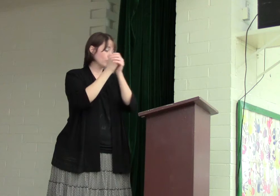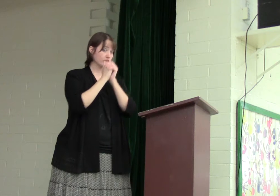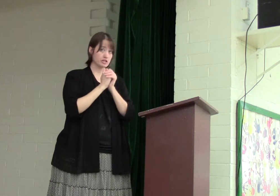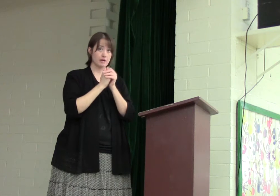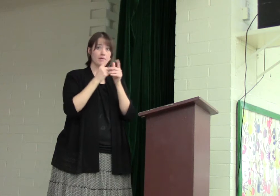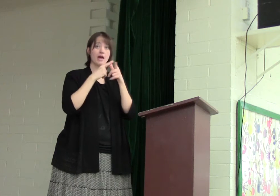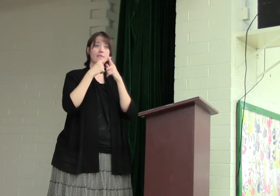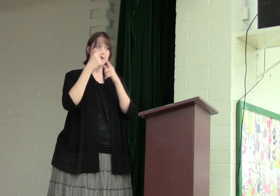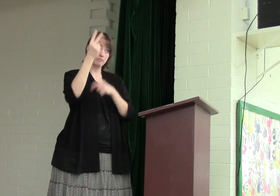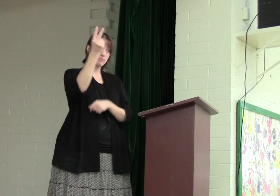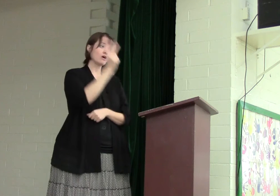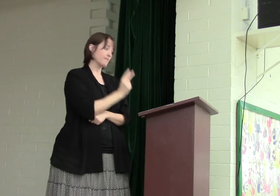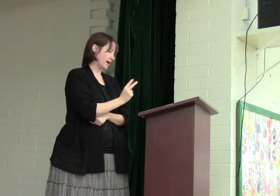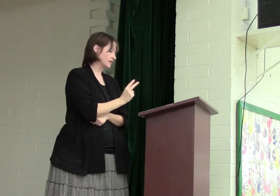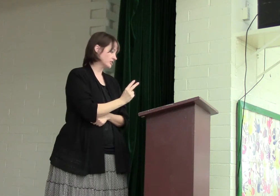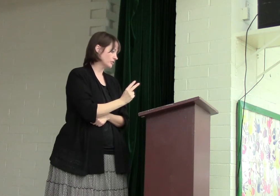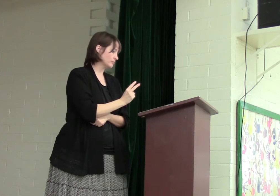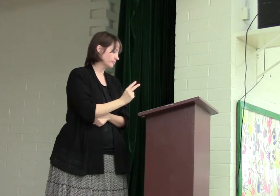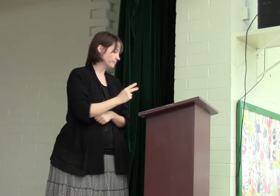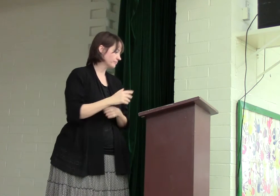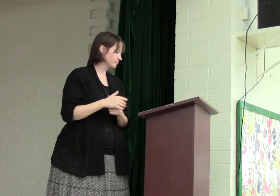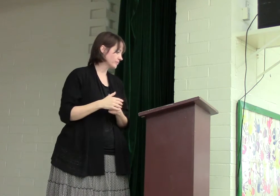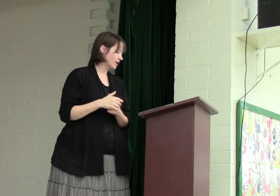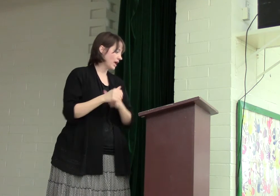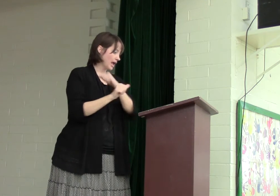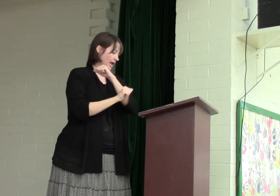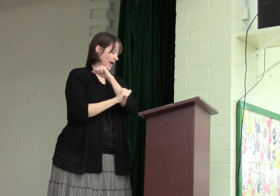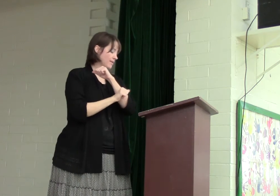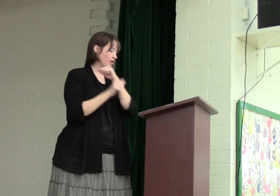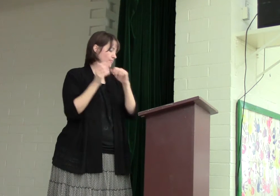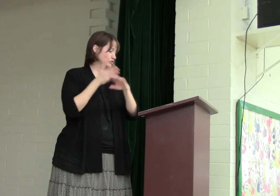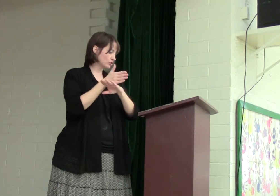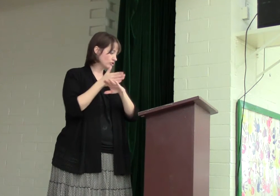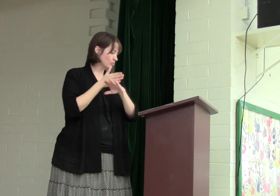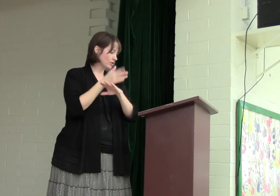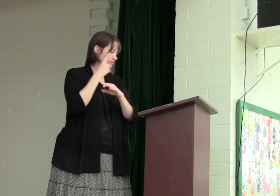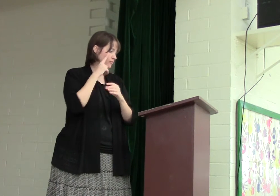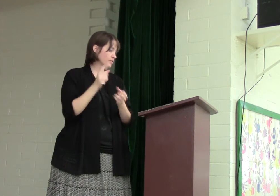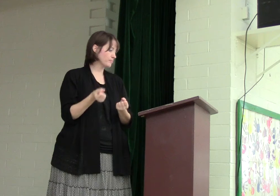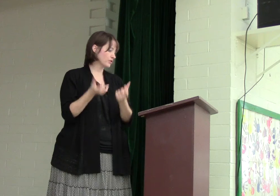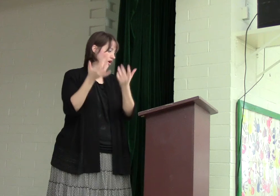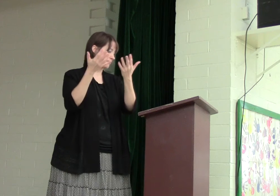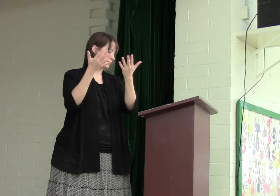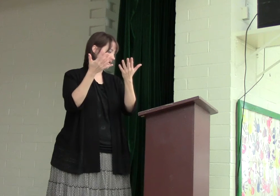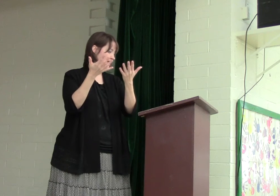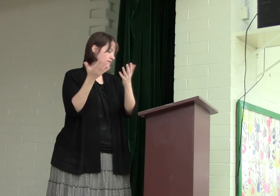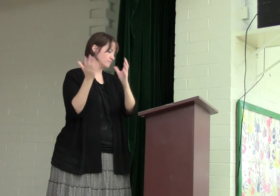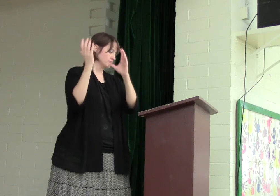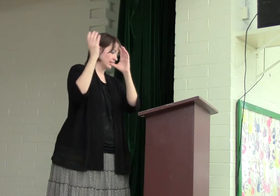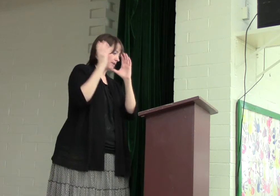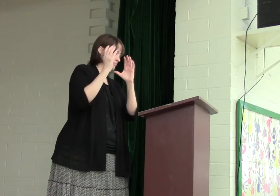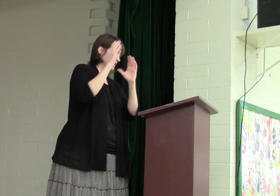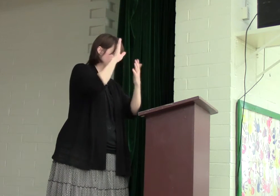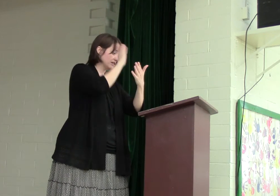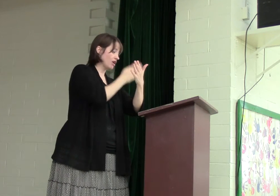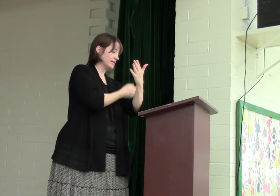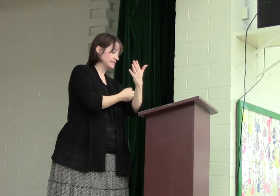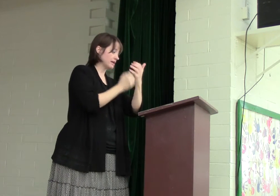worship, and then we will come back to you. Abraham took the wood for the burnt offering and placed it on his son